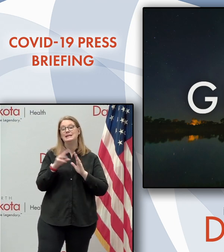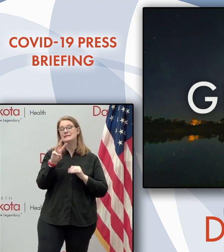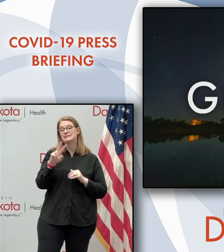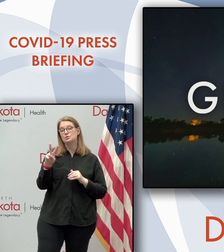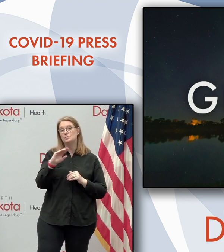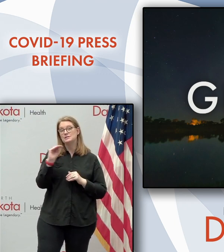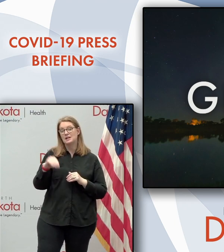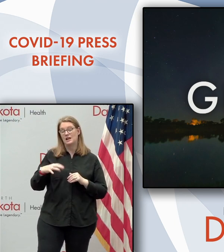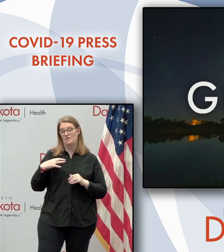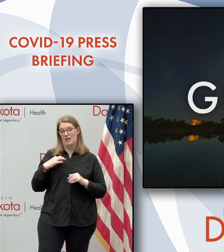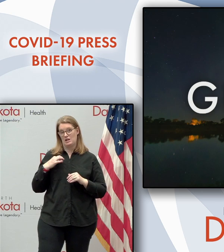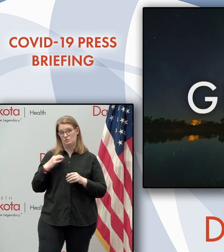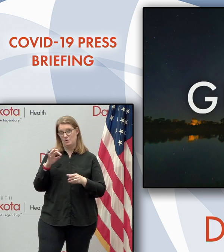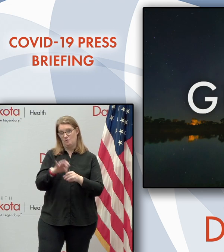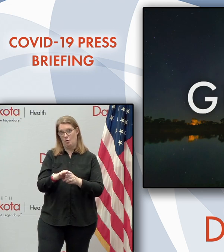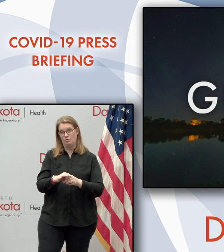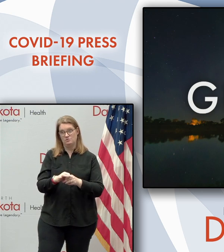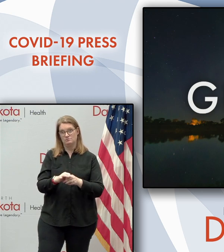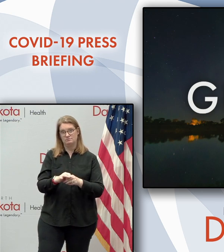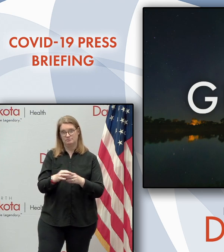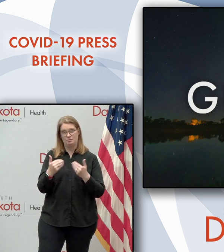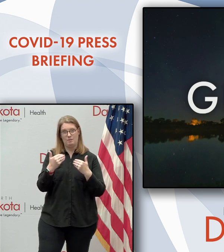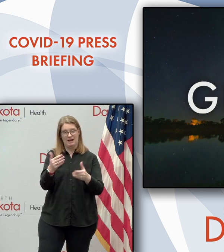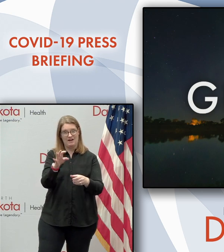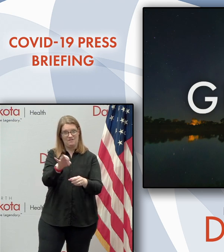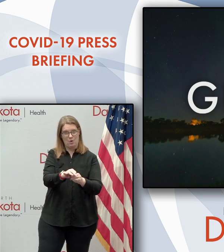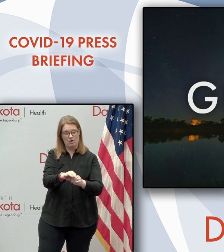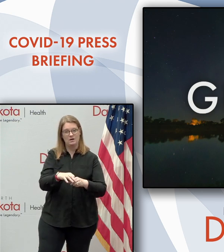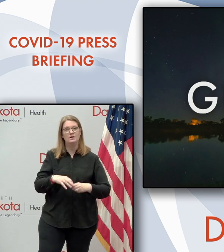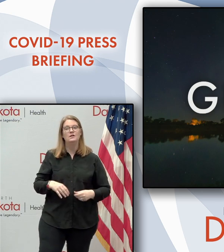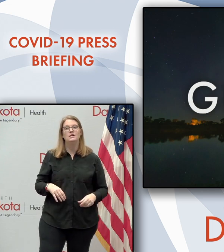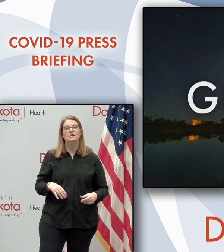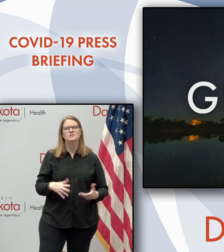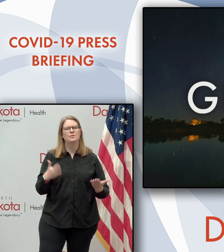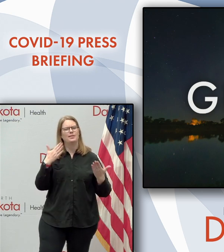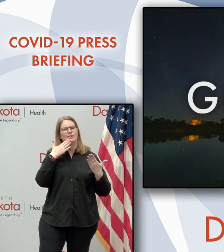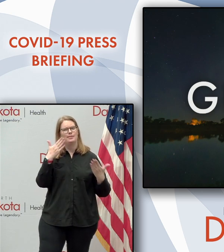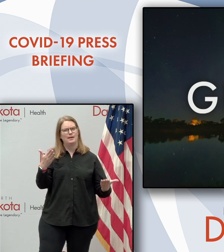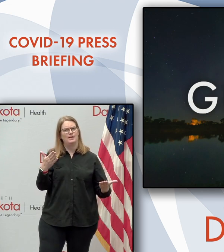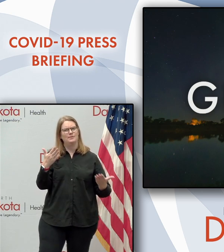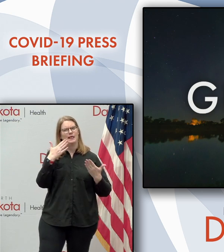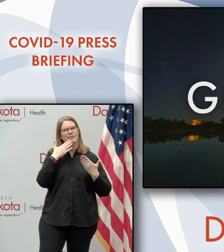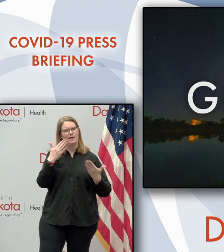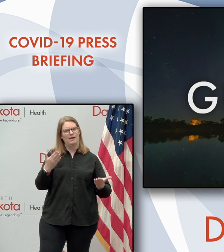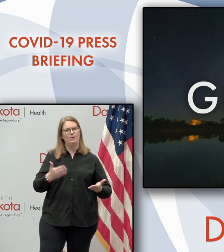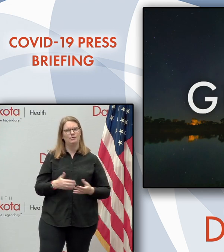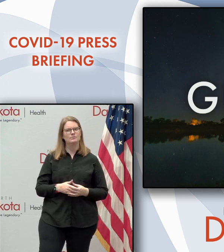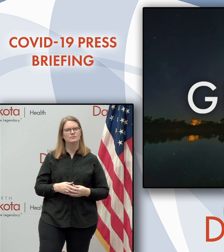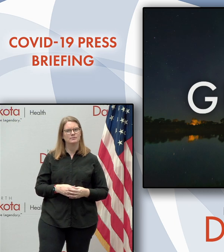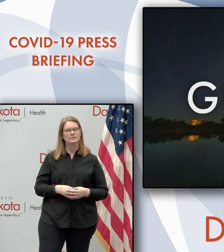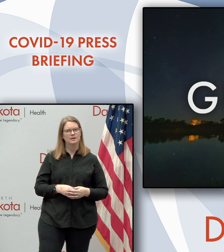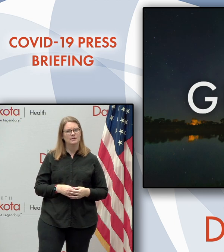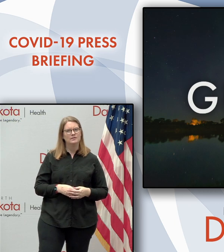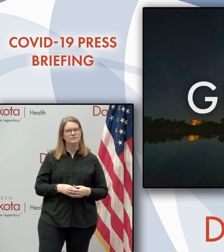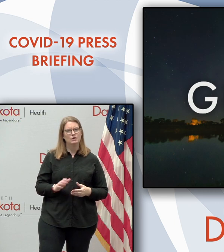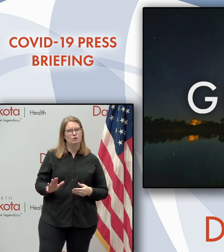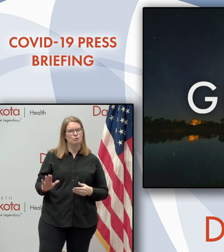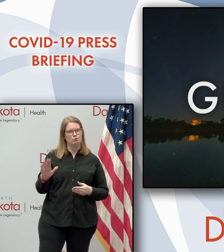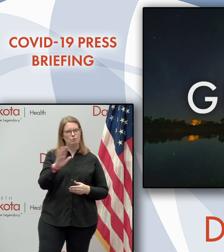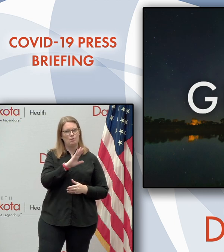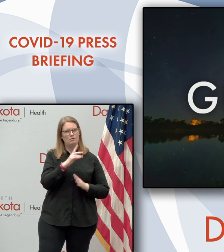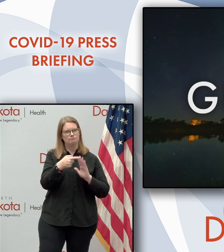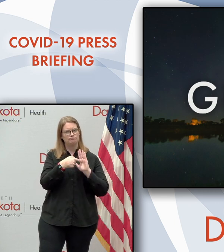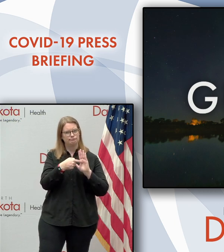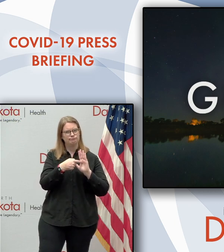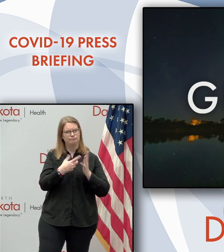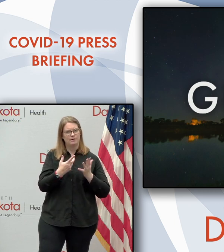eligible voters, cast their ballots in this election. So again, thank you for exercising your role in our